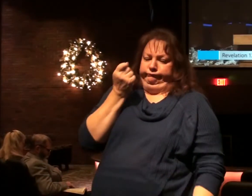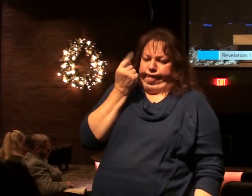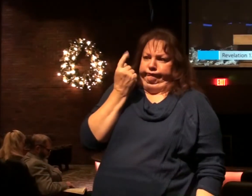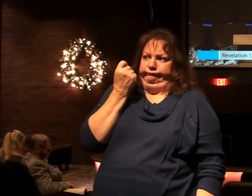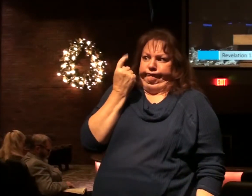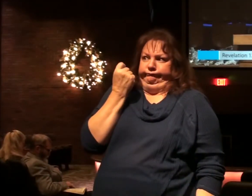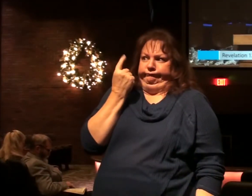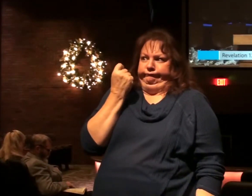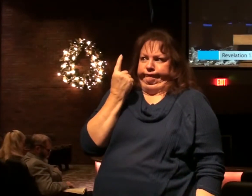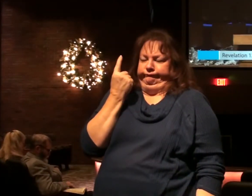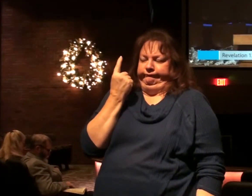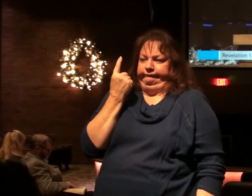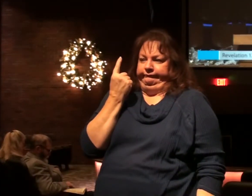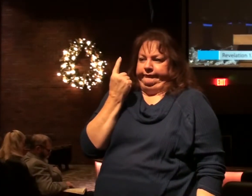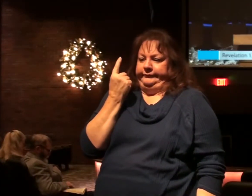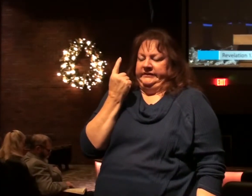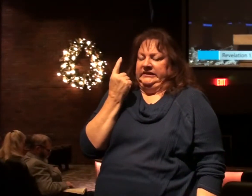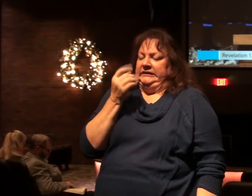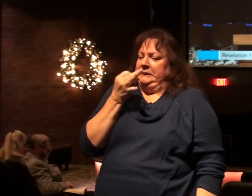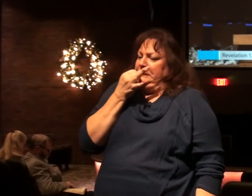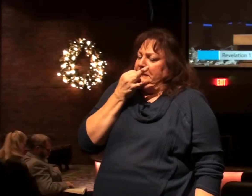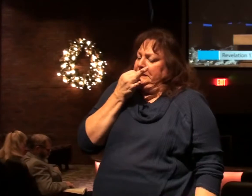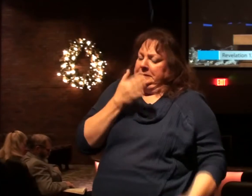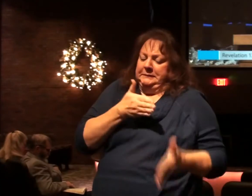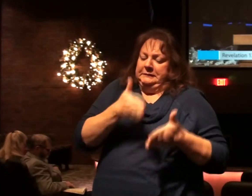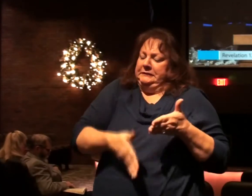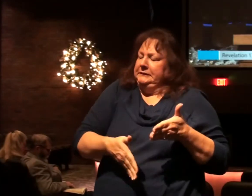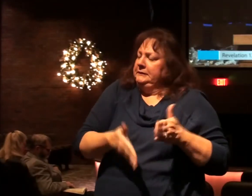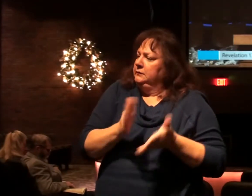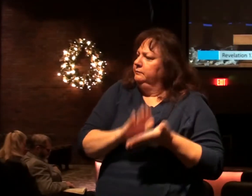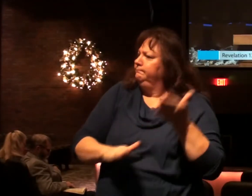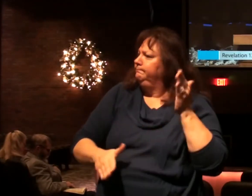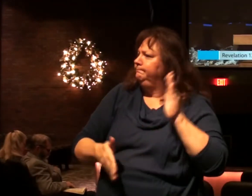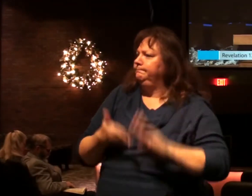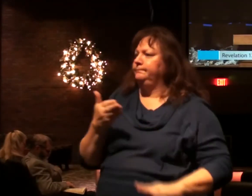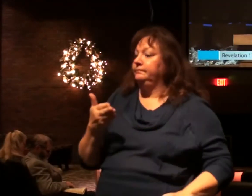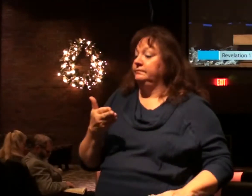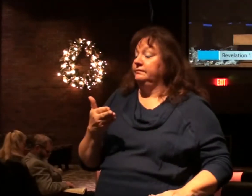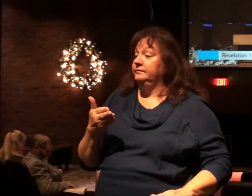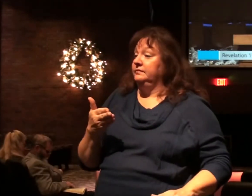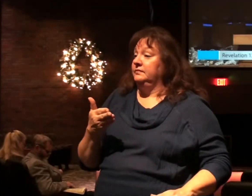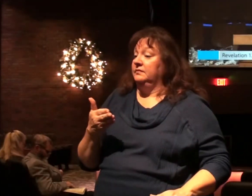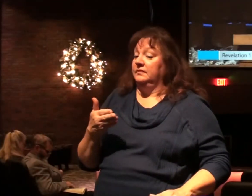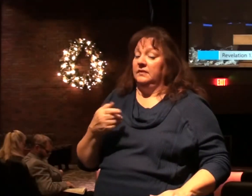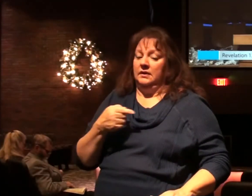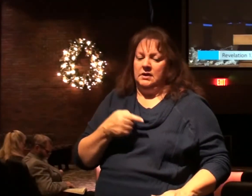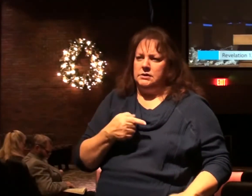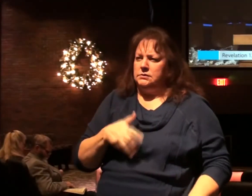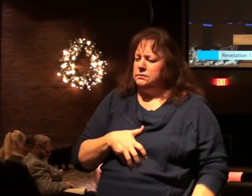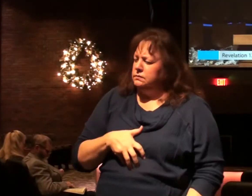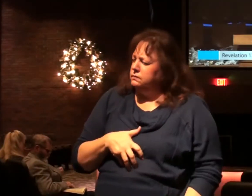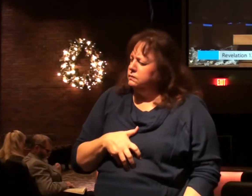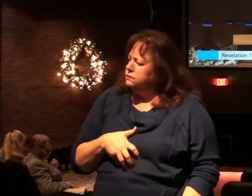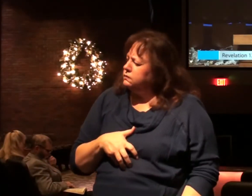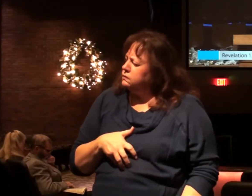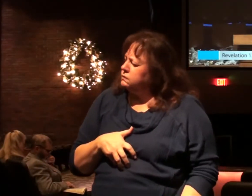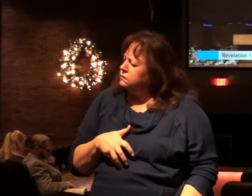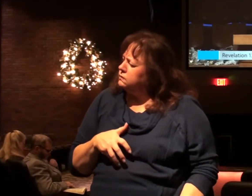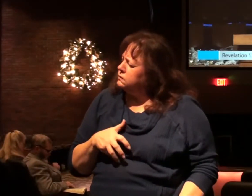we're near the end. And you see the end of the verse. Having great wrath,